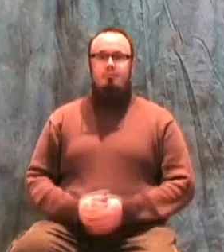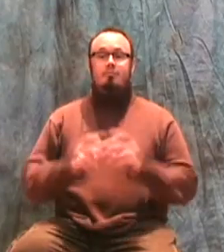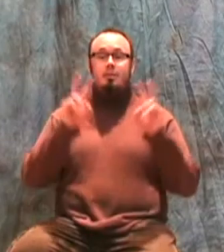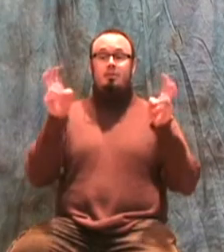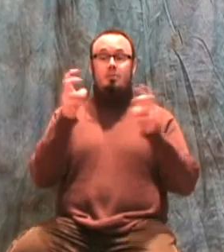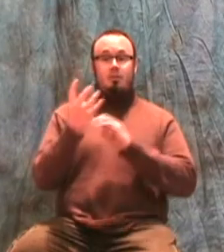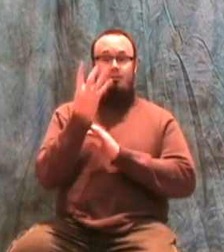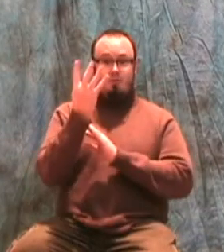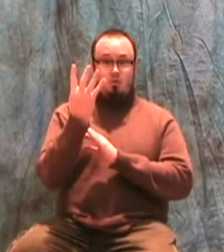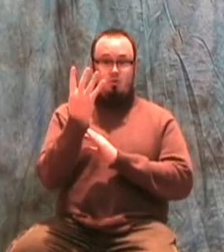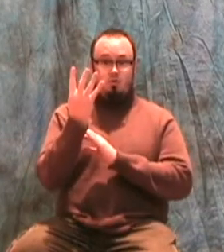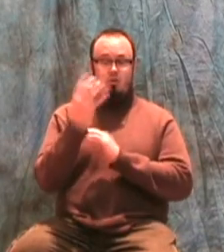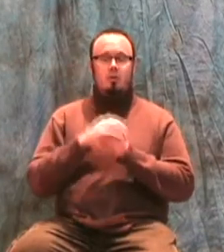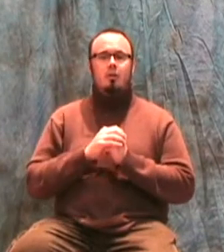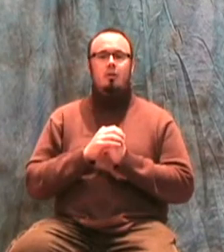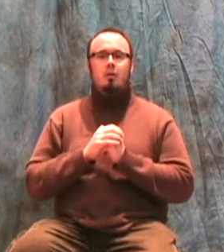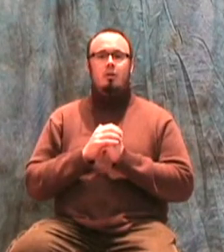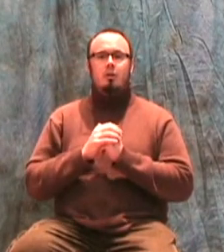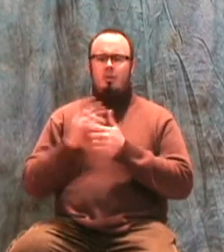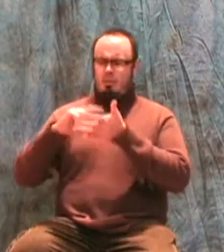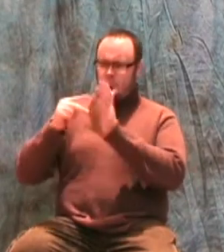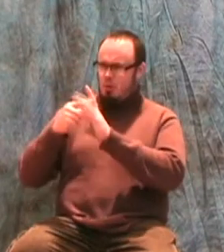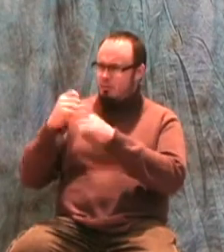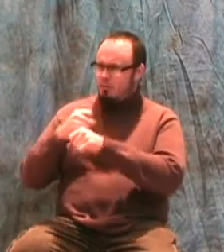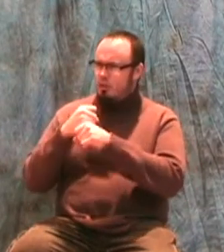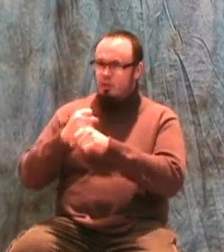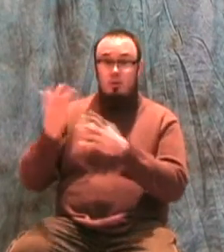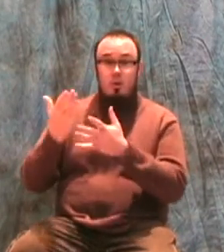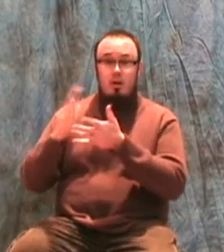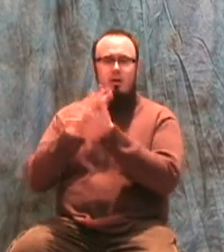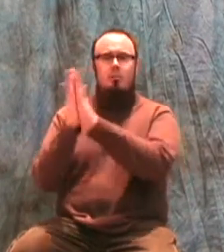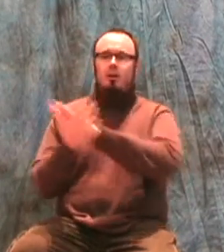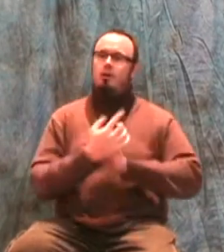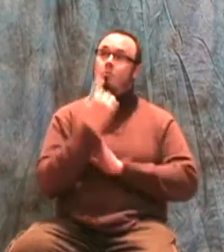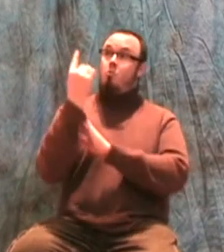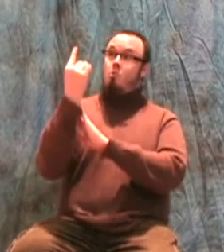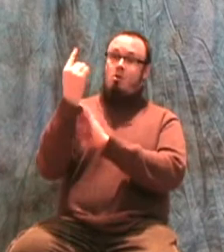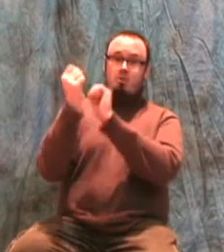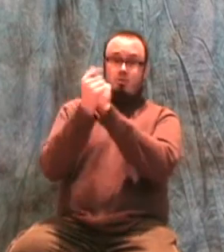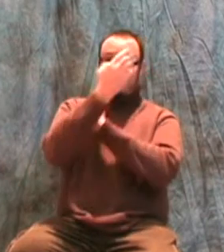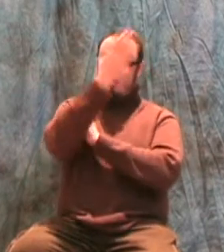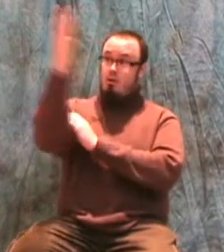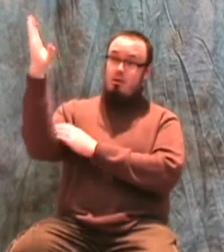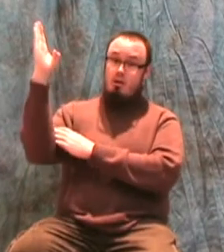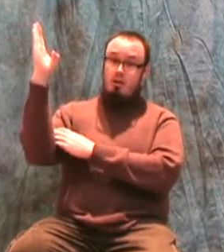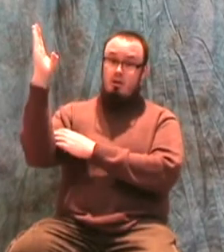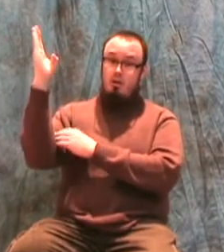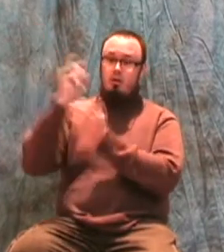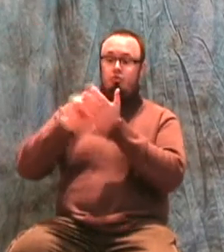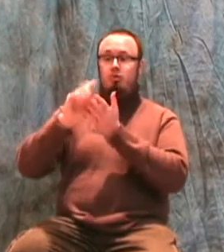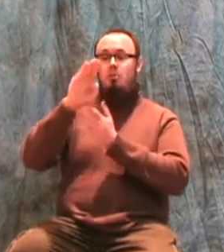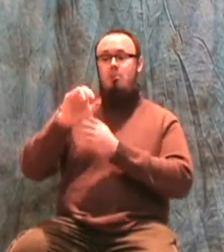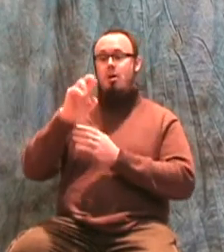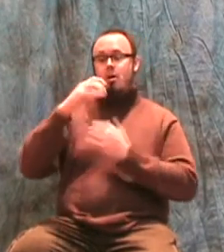Topic 4 The purpose of creation is to be one with God Written by Rabbi Max Wyman